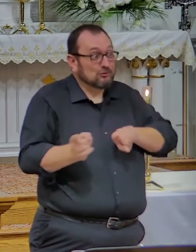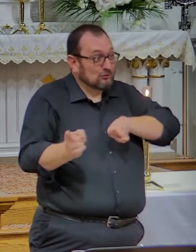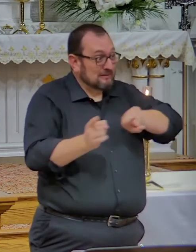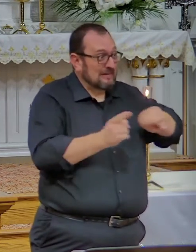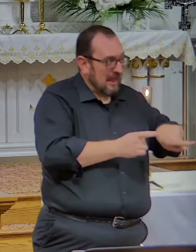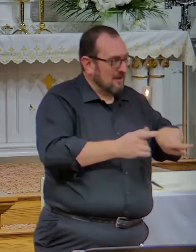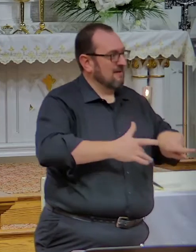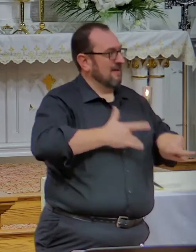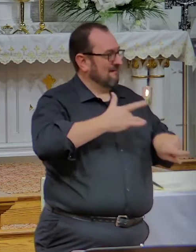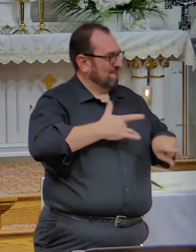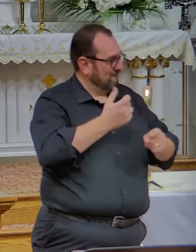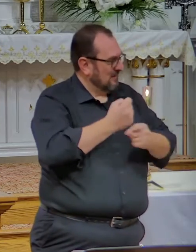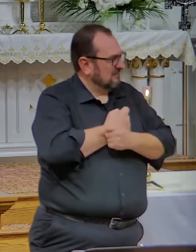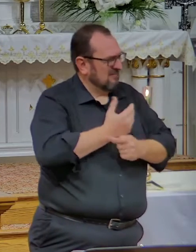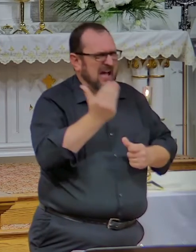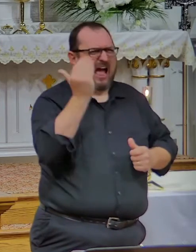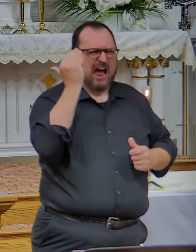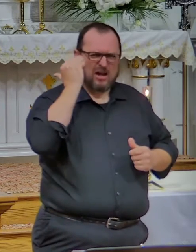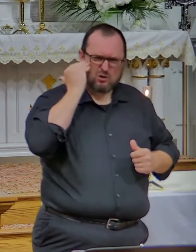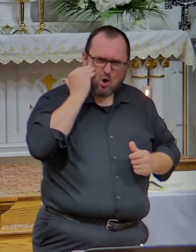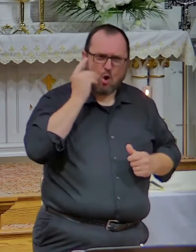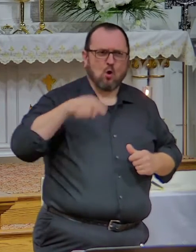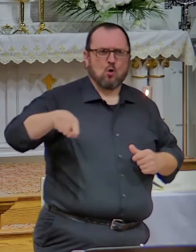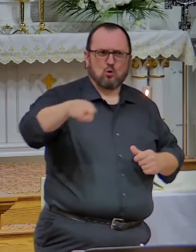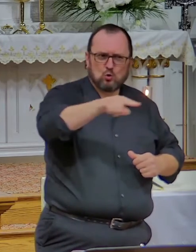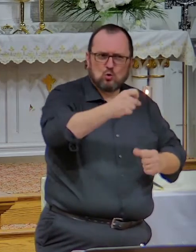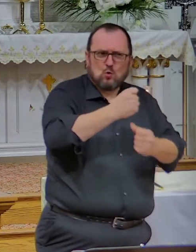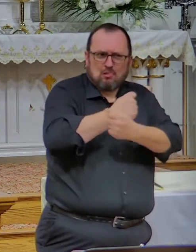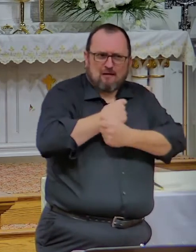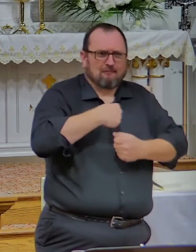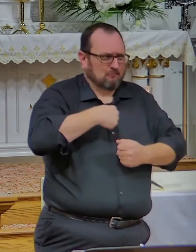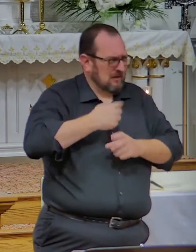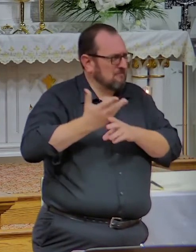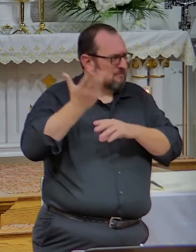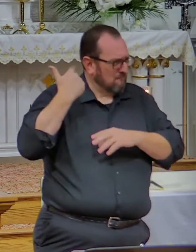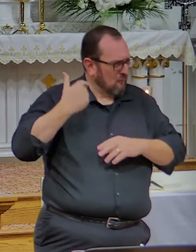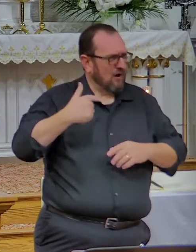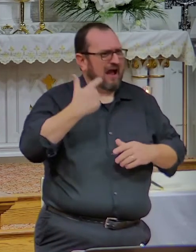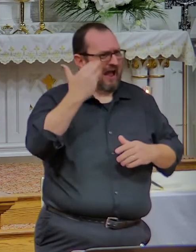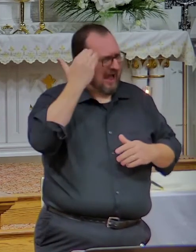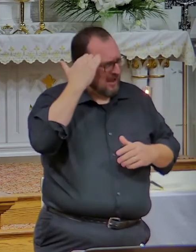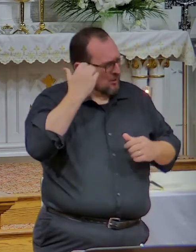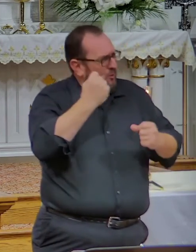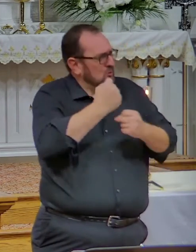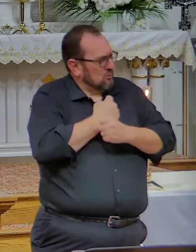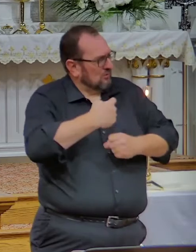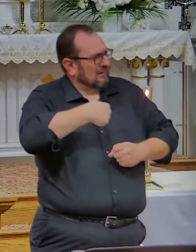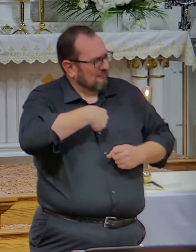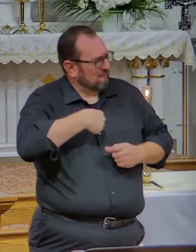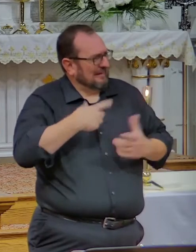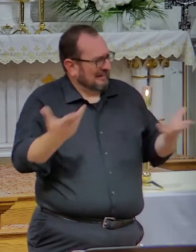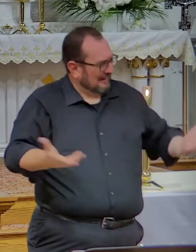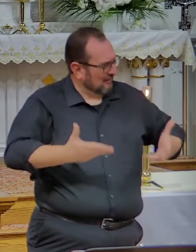I was loved here. I am loved here. That's why I drive here every week.